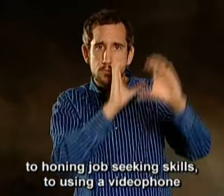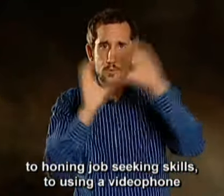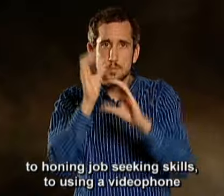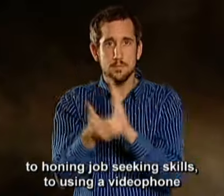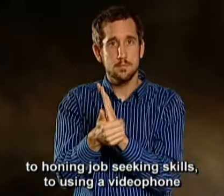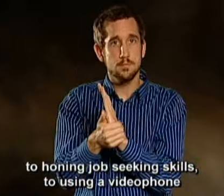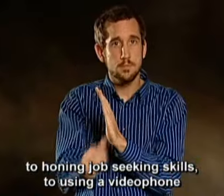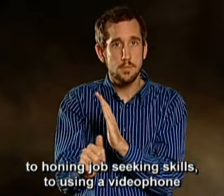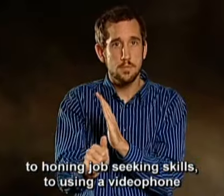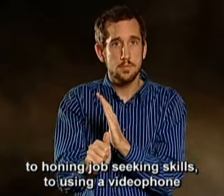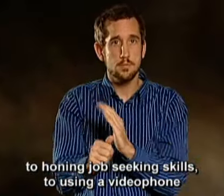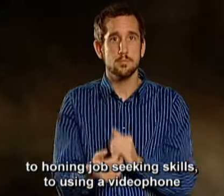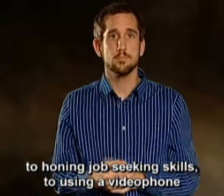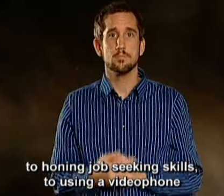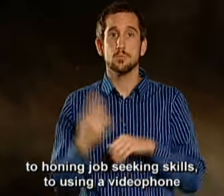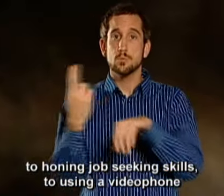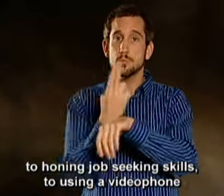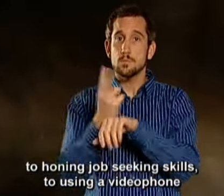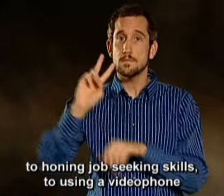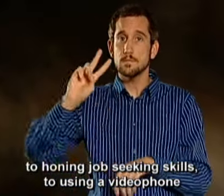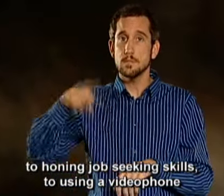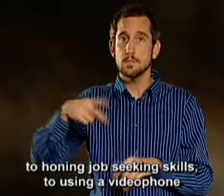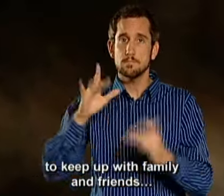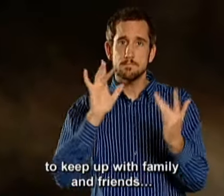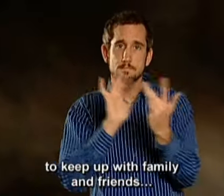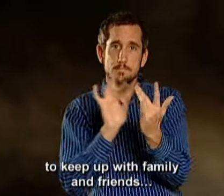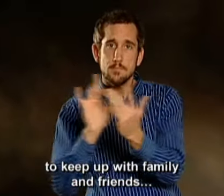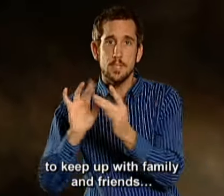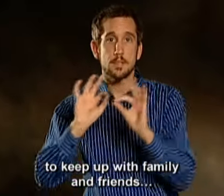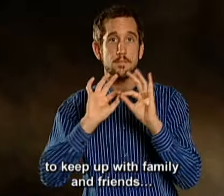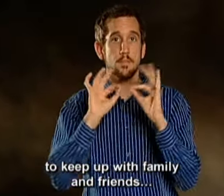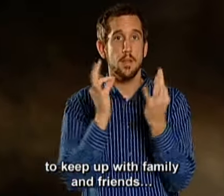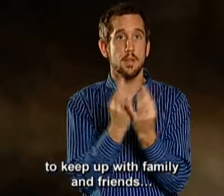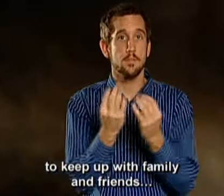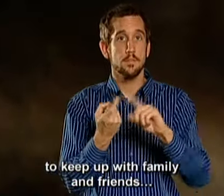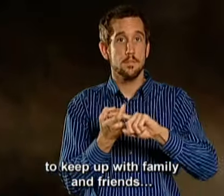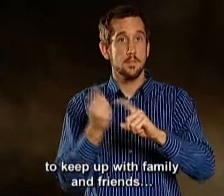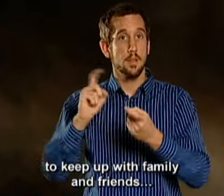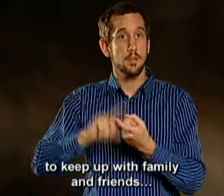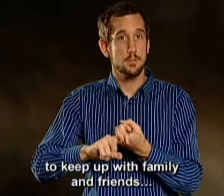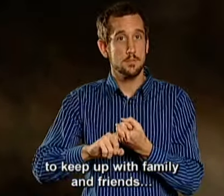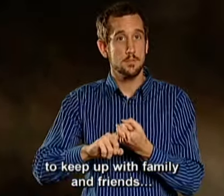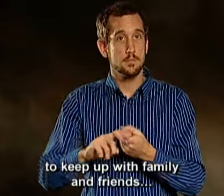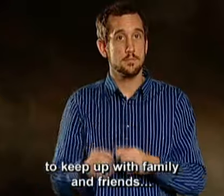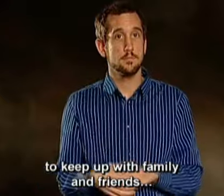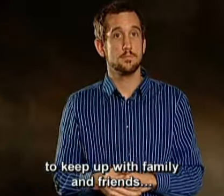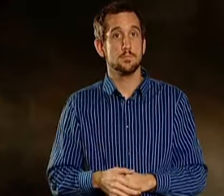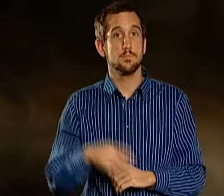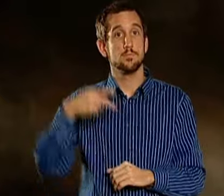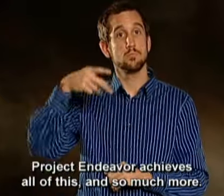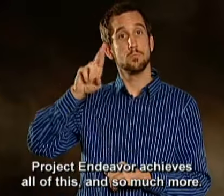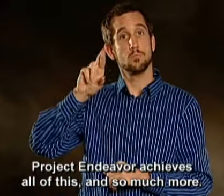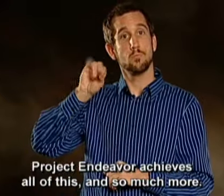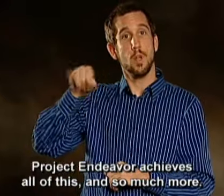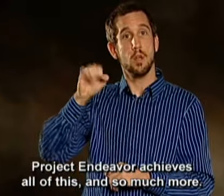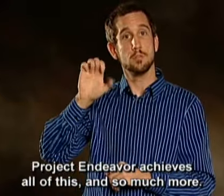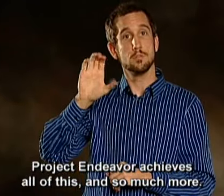to using a video phone to keep up with family and friends, Project Endeavor